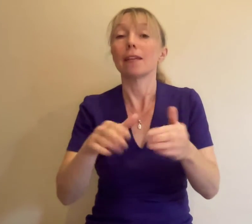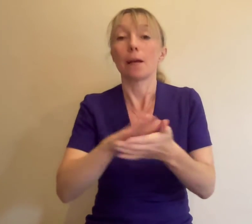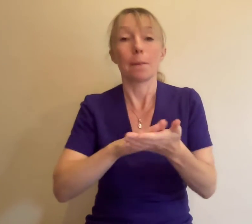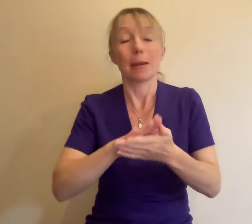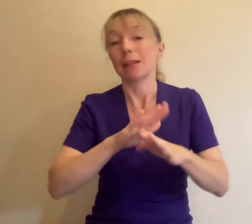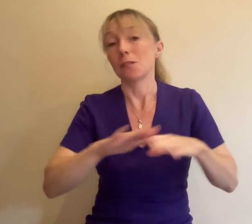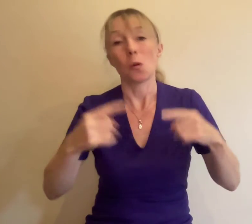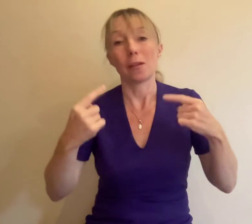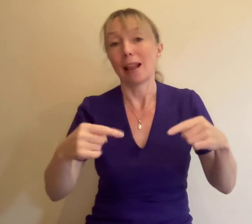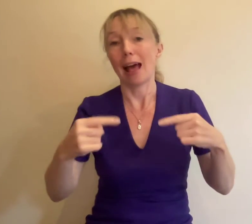Bursary